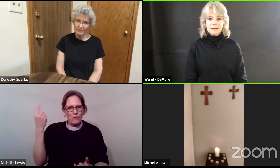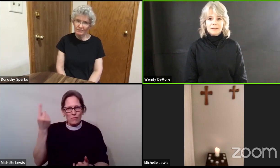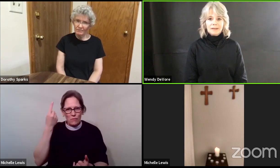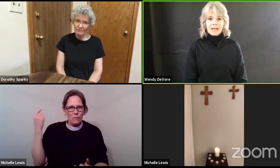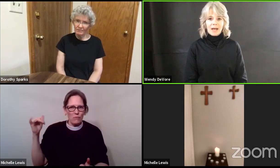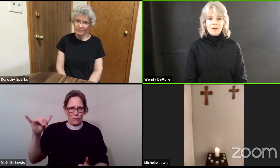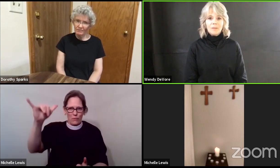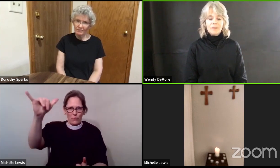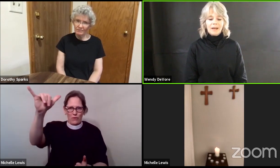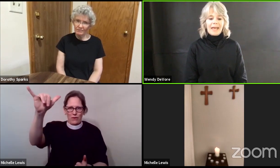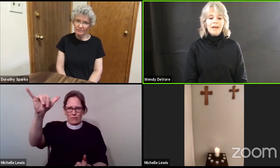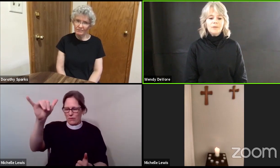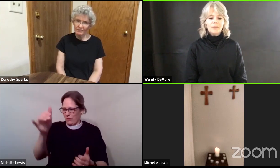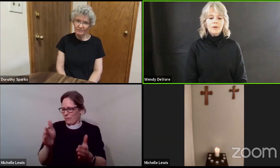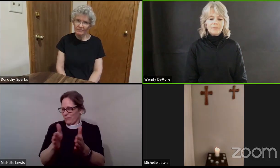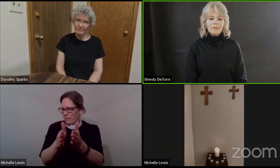now and forever.